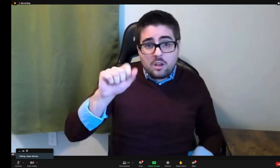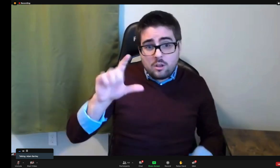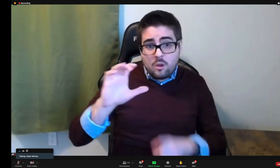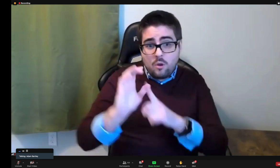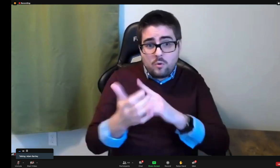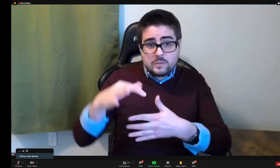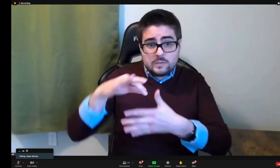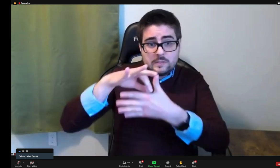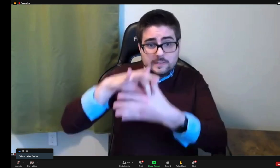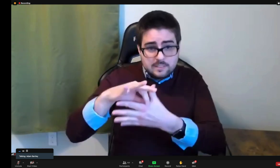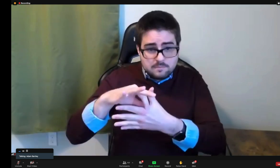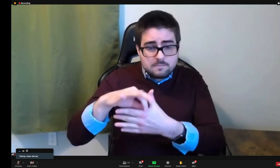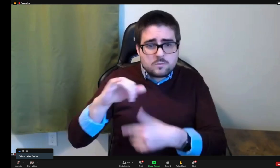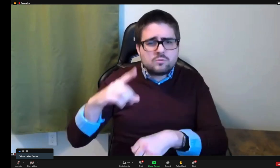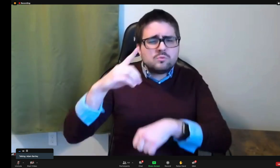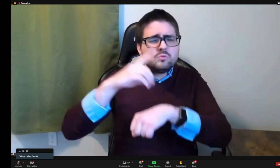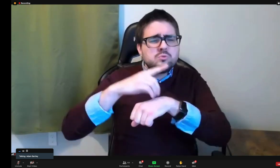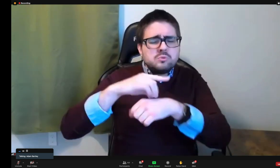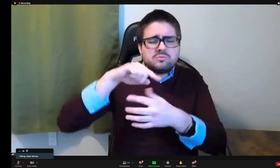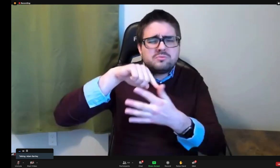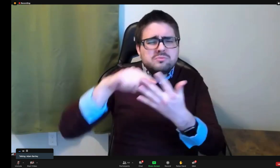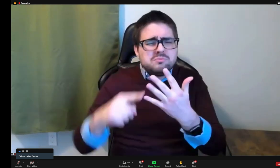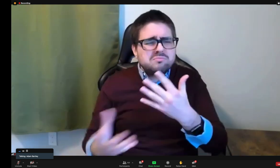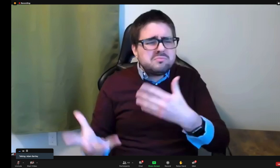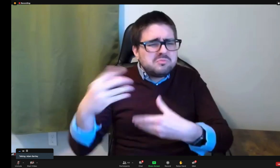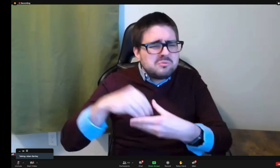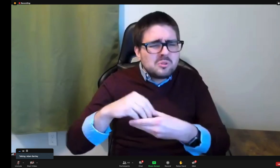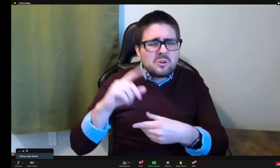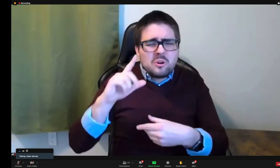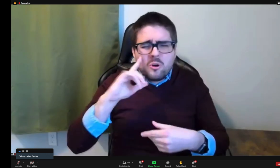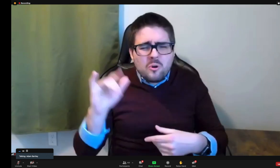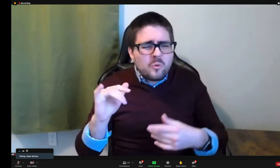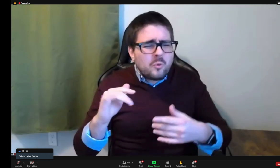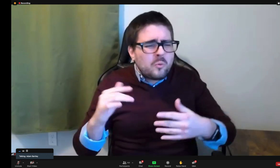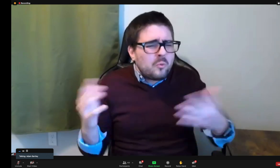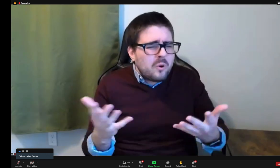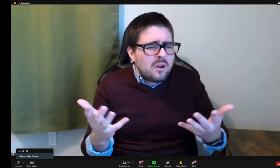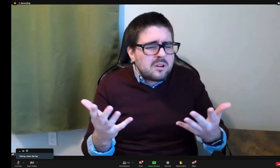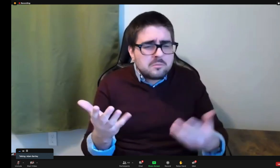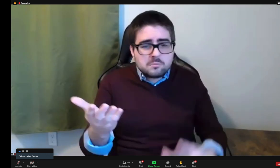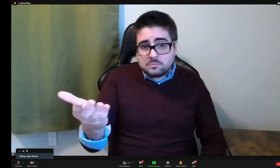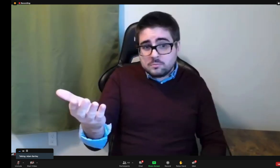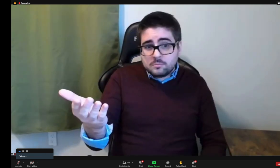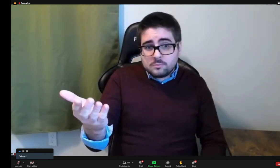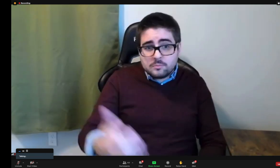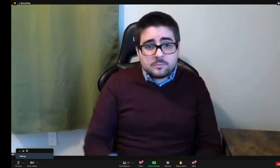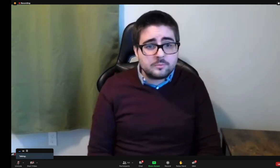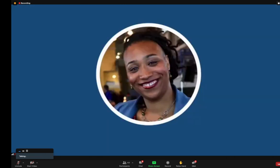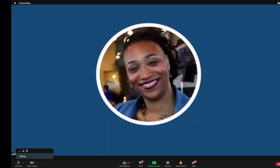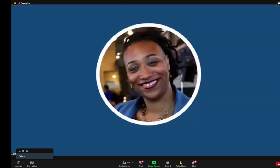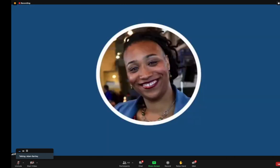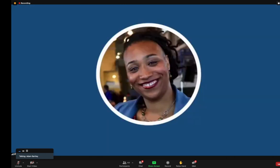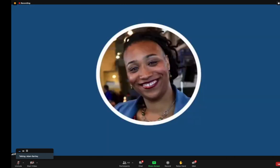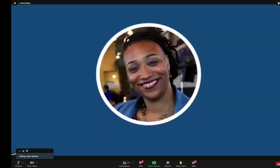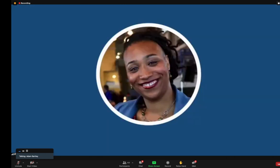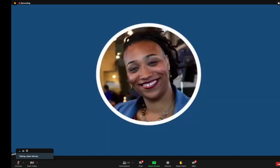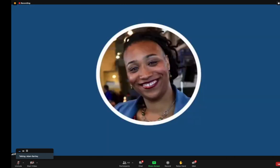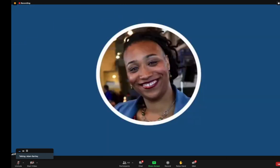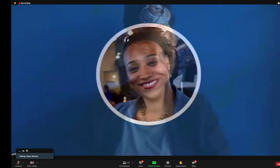her role, working with the ASL content and examining that, as well as her role